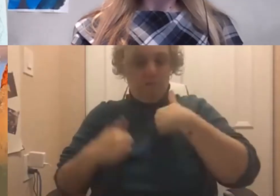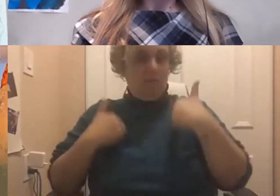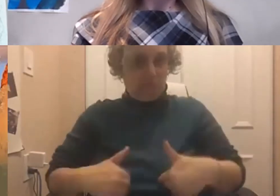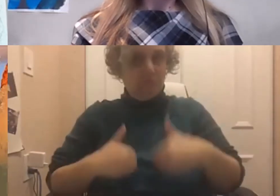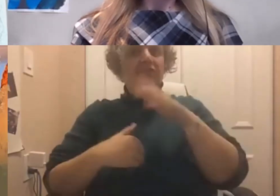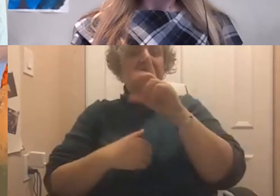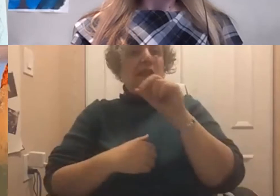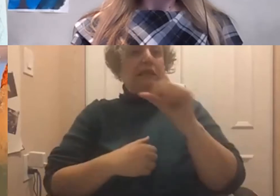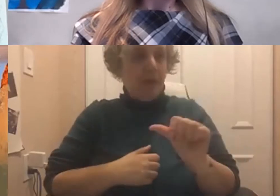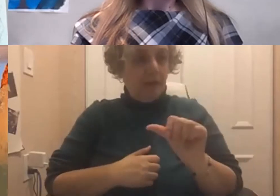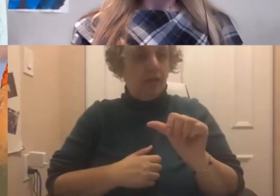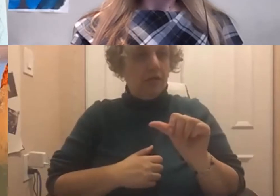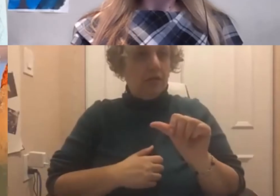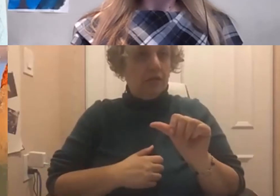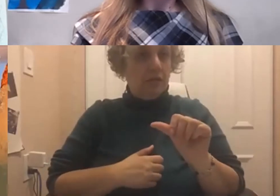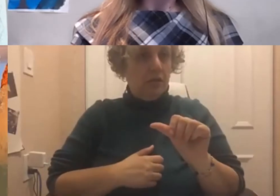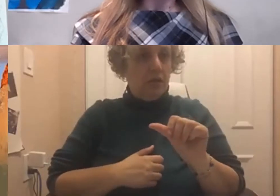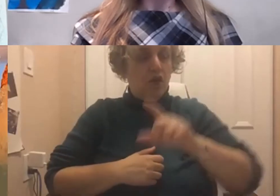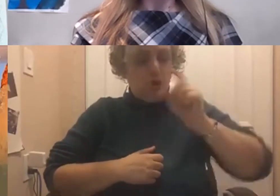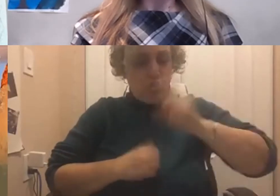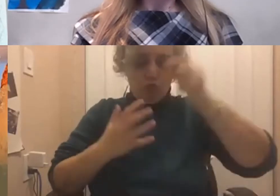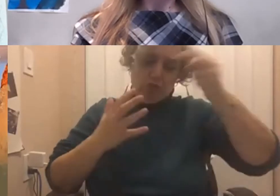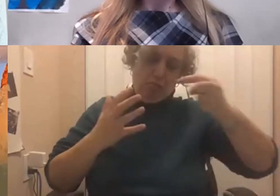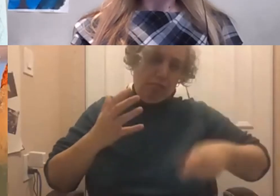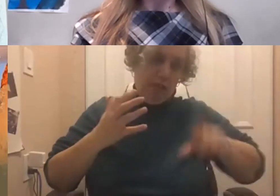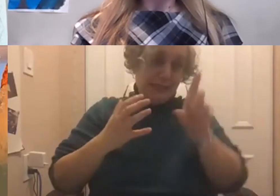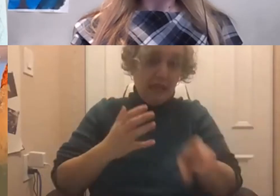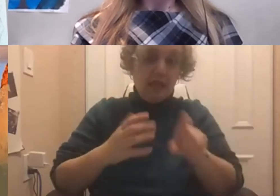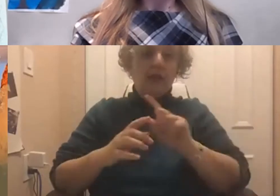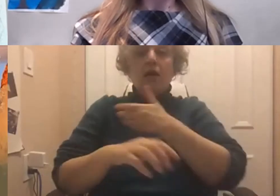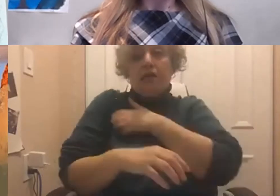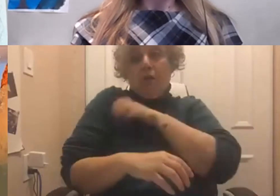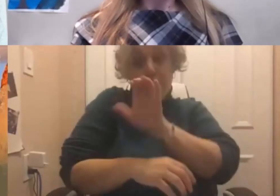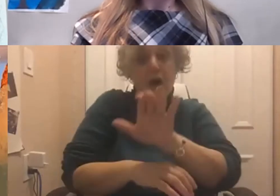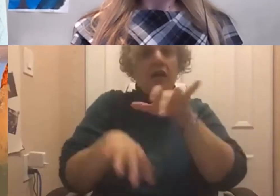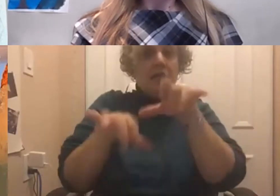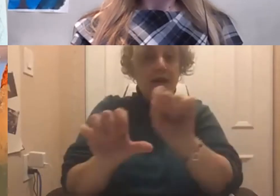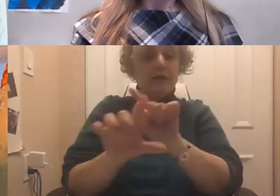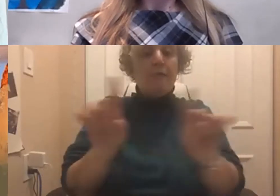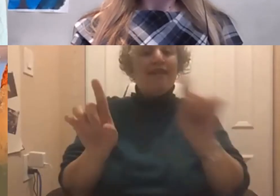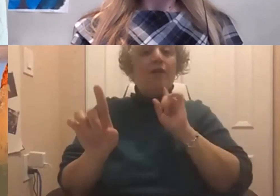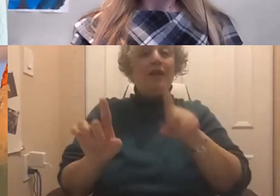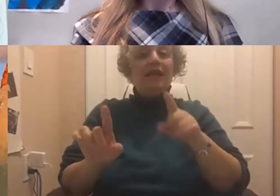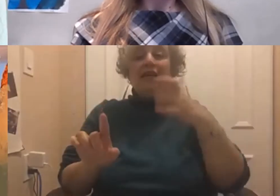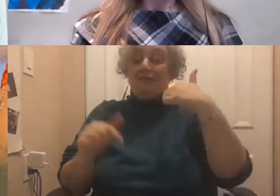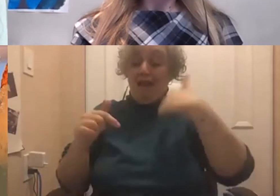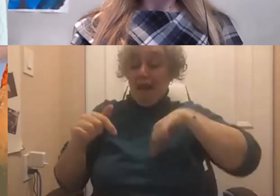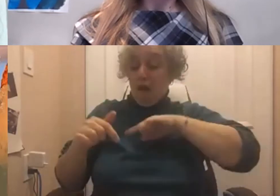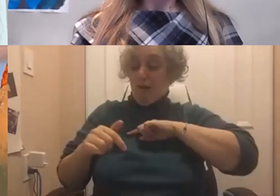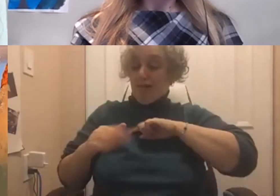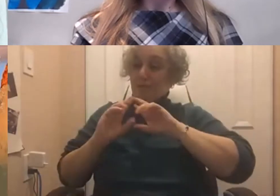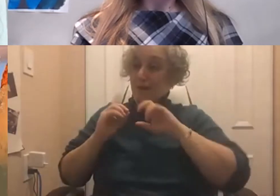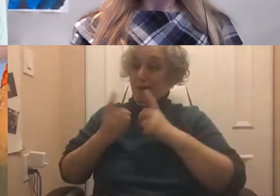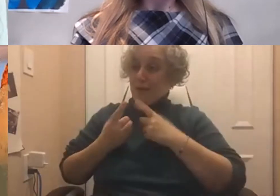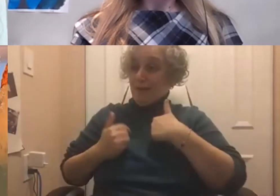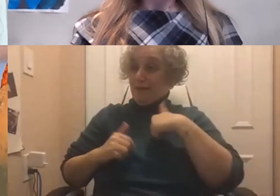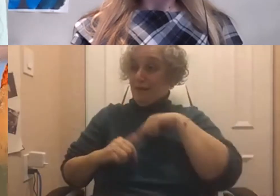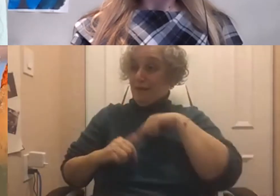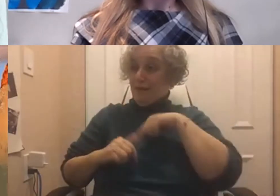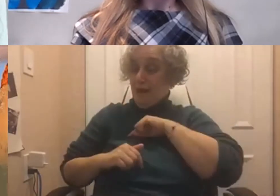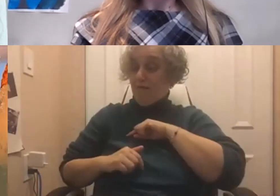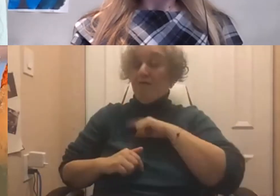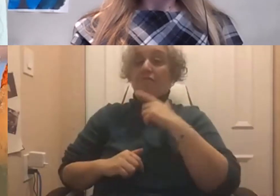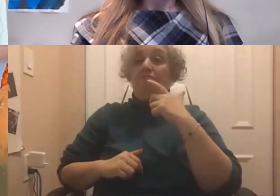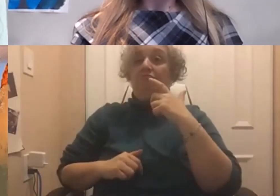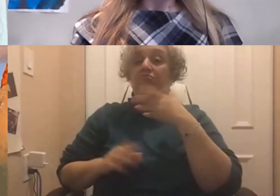empowers individuals. And we have not done anything, at least in our cognitive realm, about even sharing what